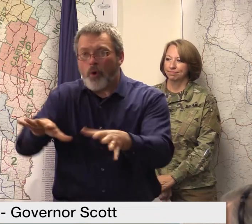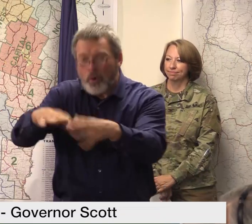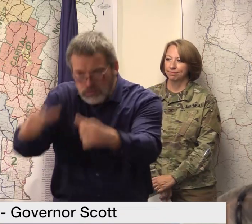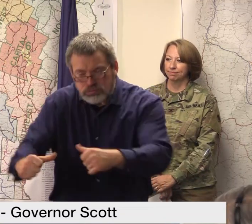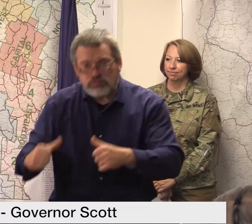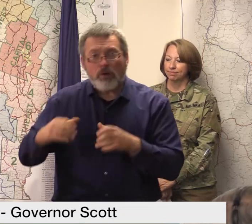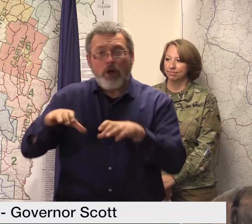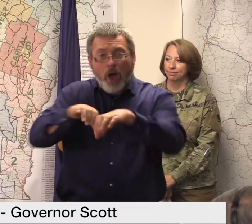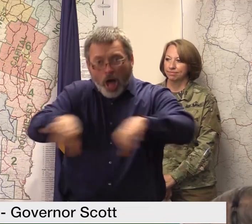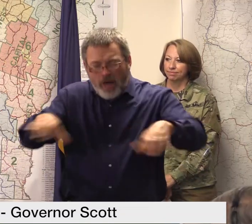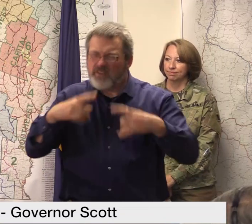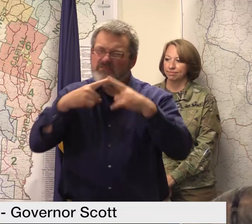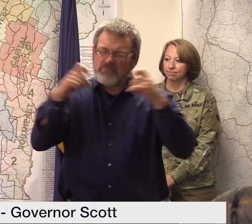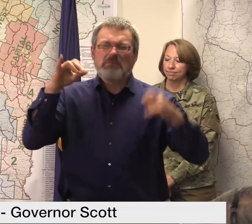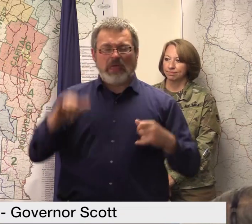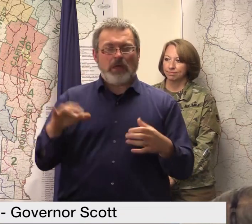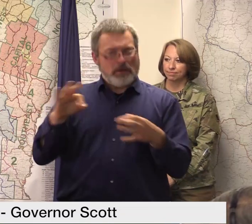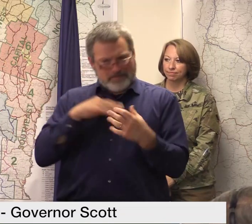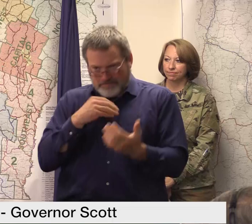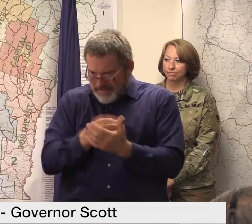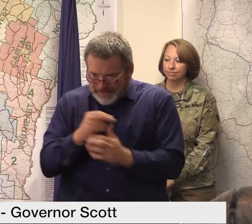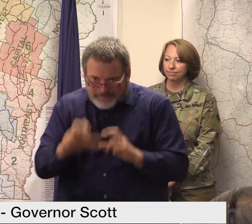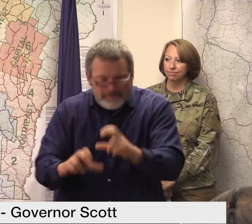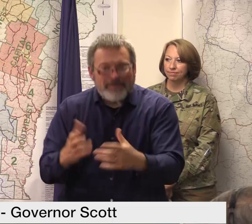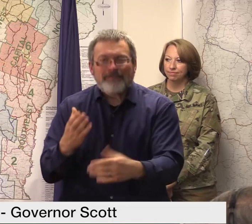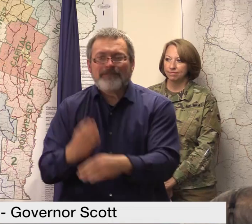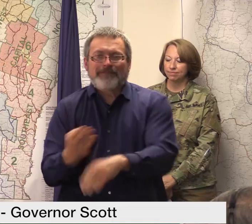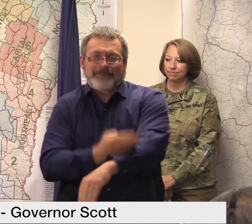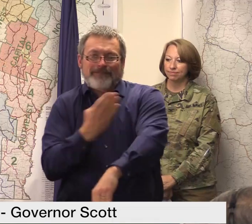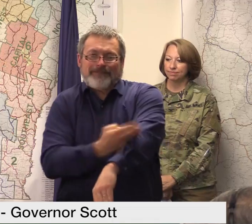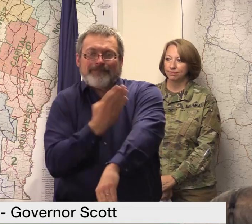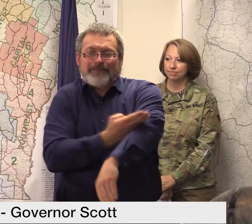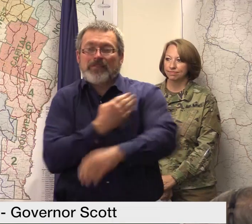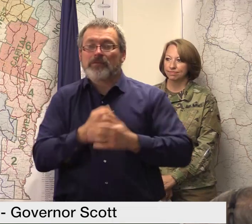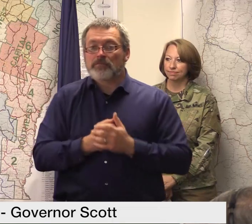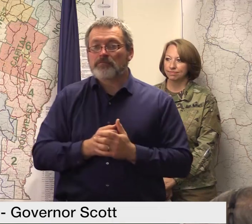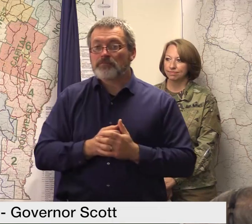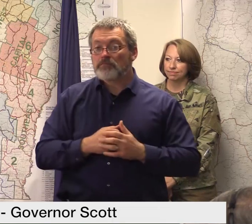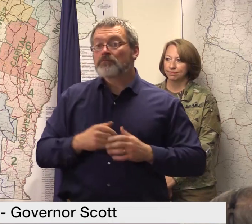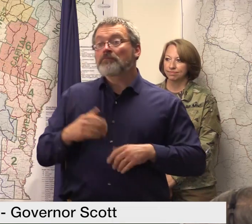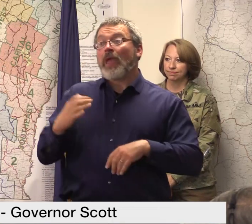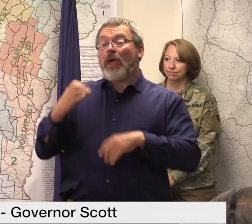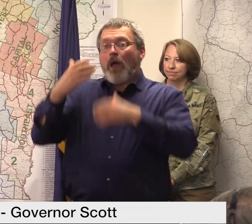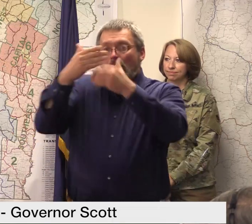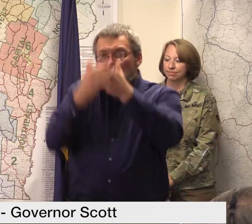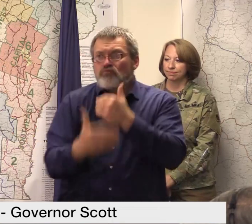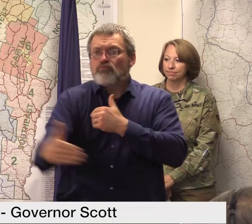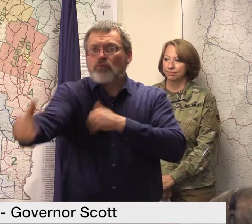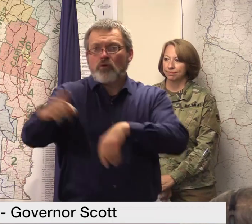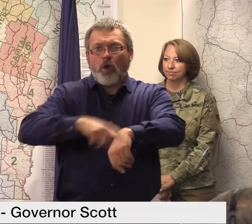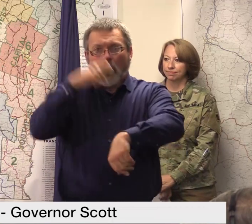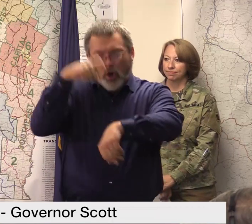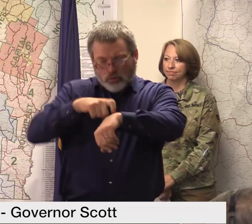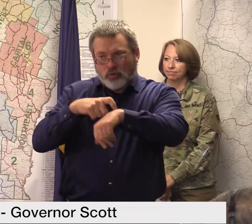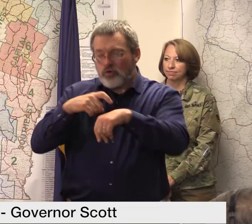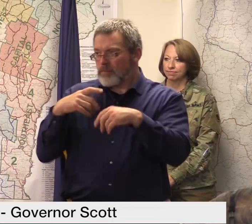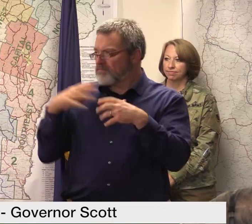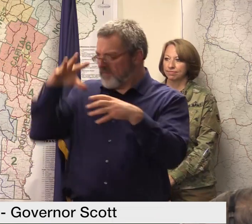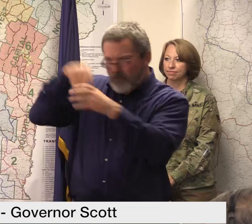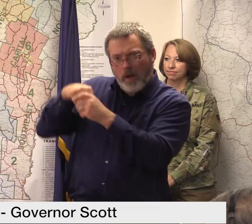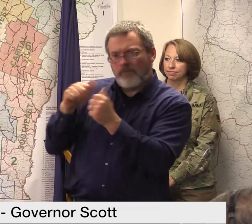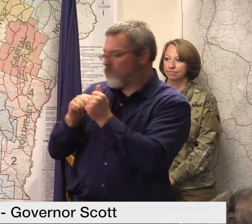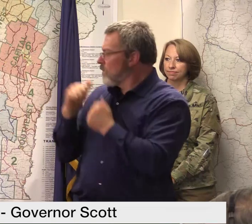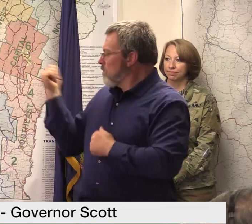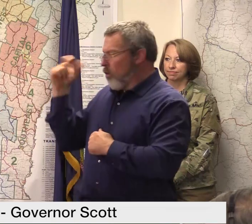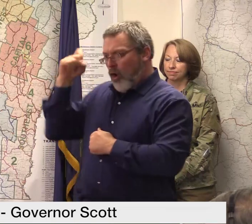additionally we're working with the governor on establishing a long-term recovery for the state this won't be